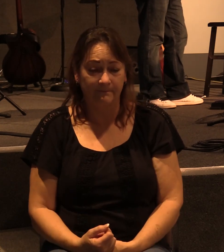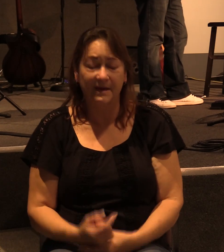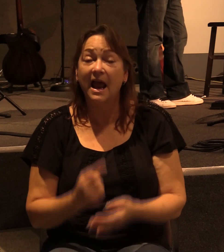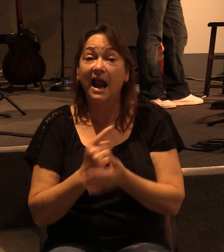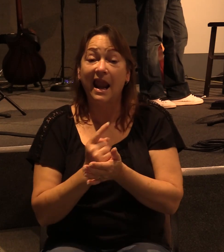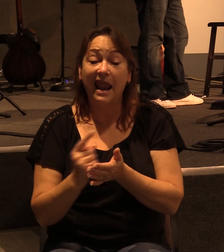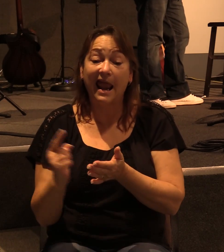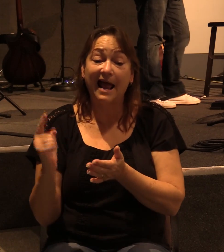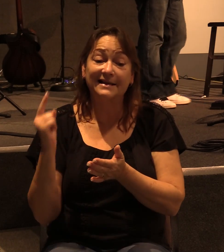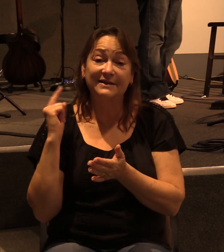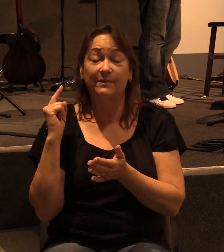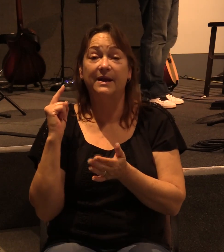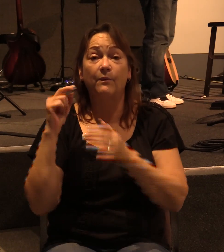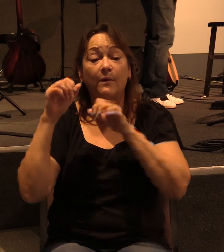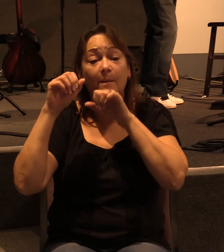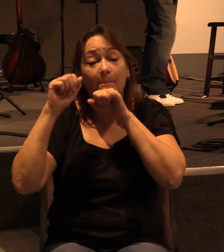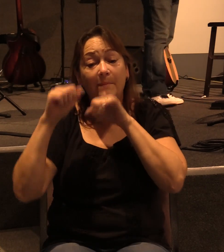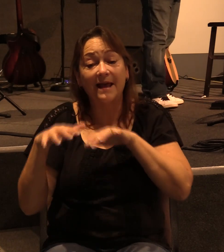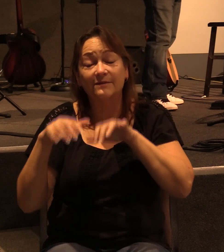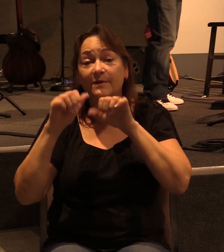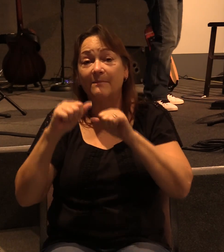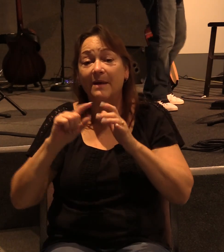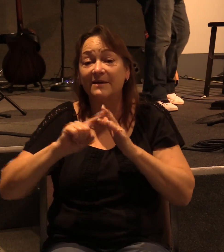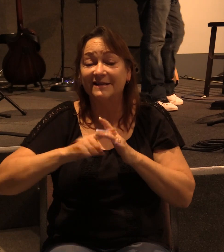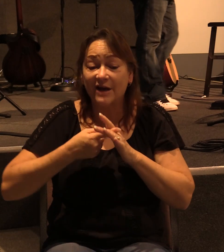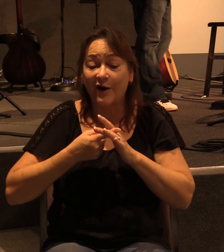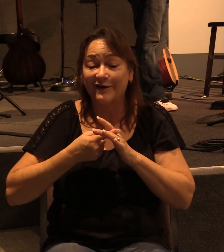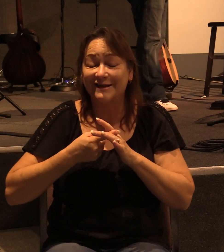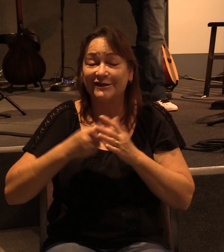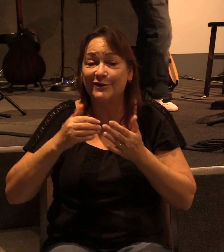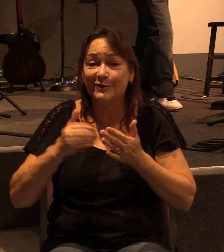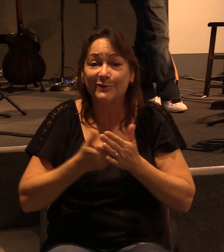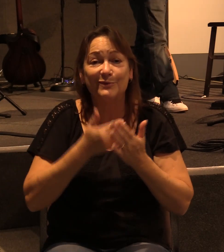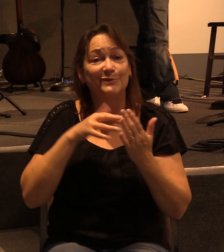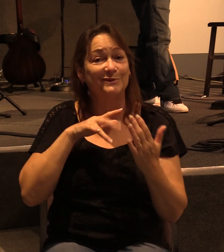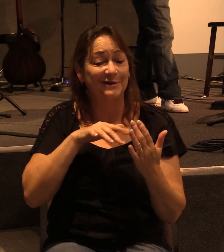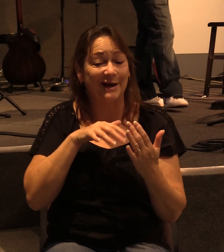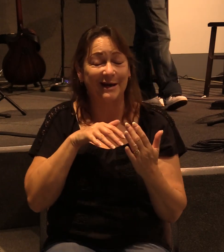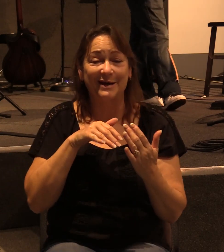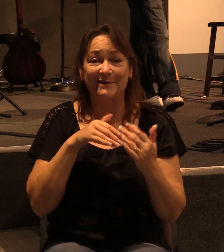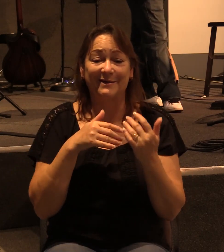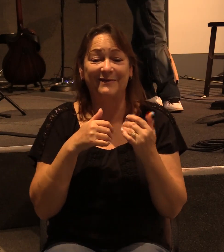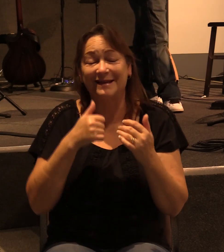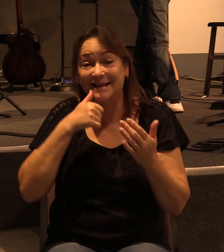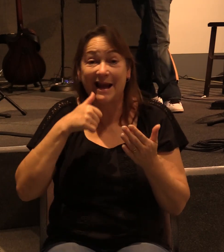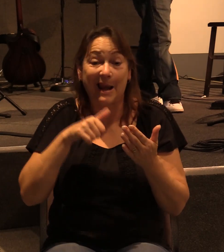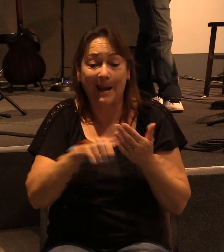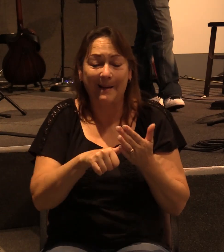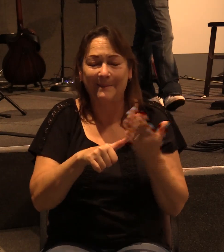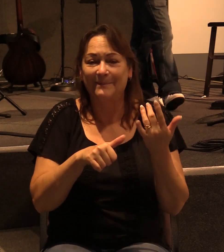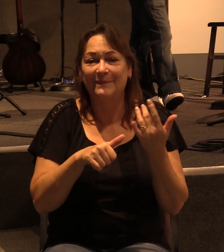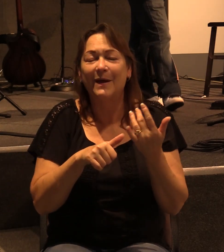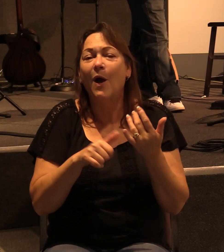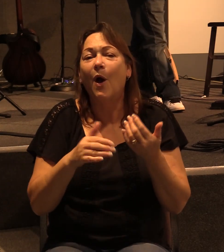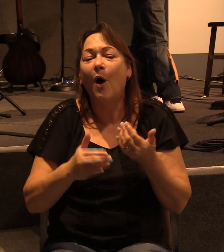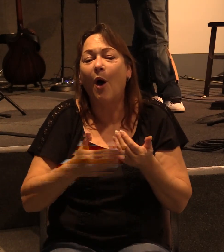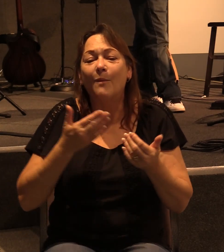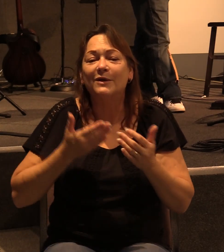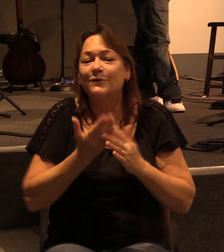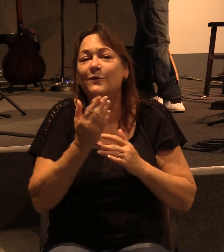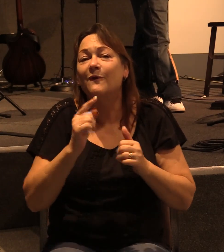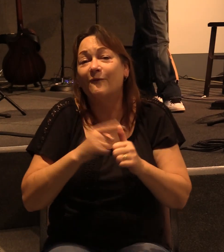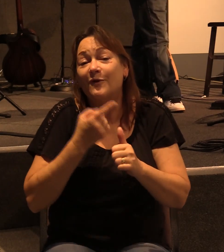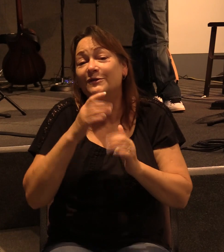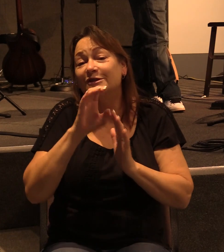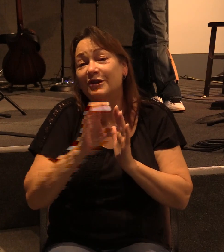Last week, we were blessed with being able to start this brand new study in this little epistle, and we almost made it through the first